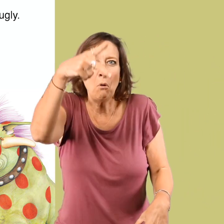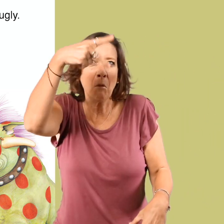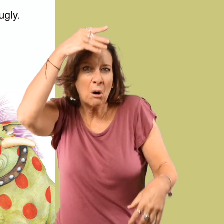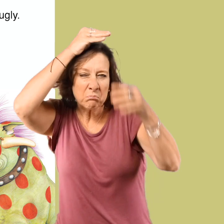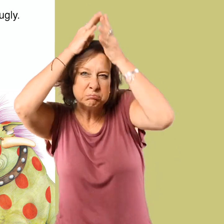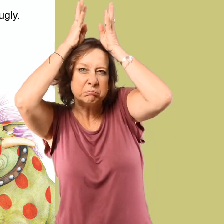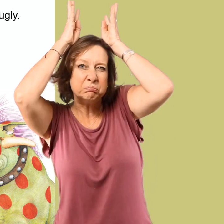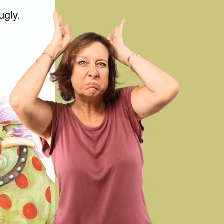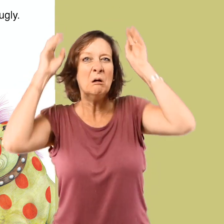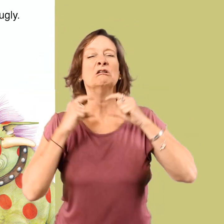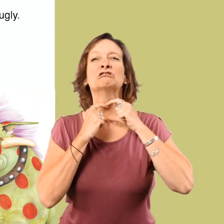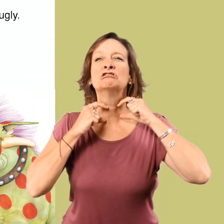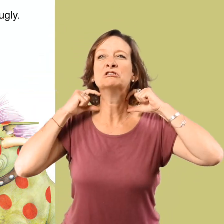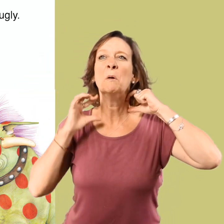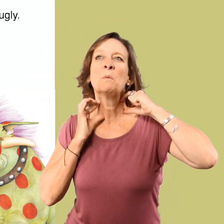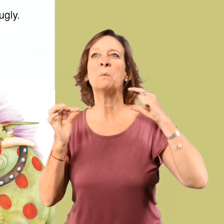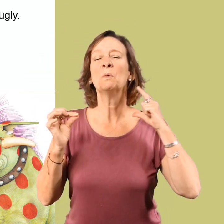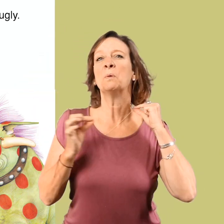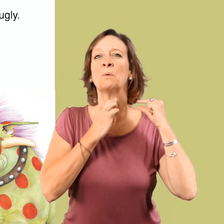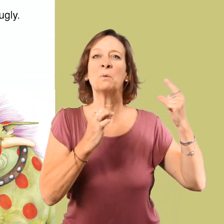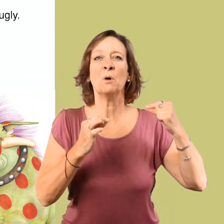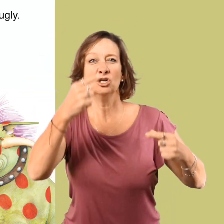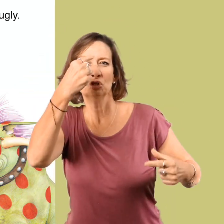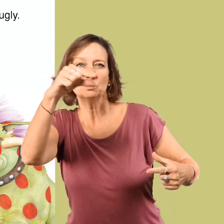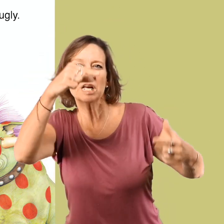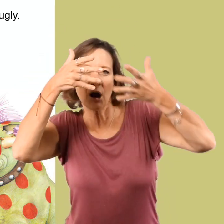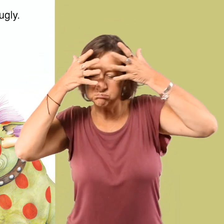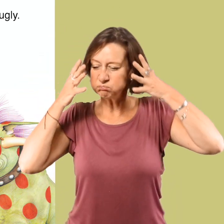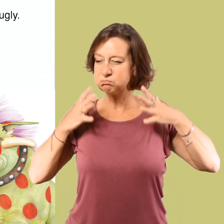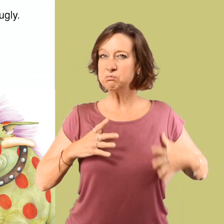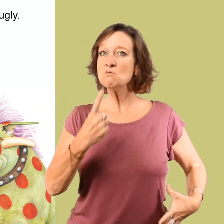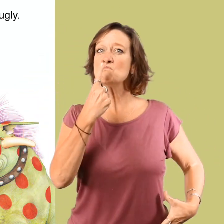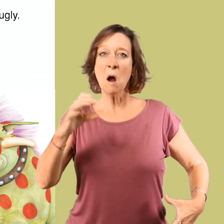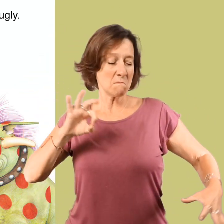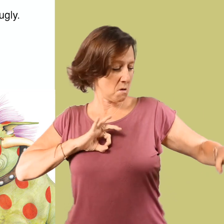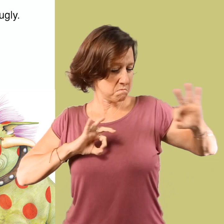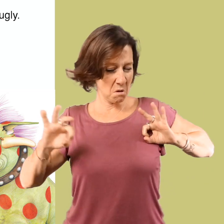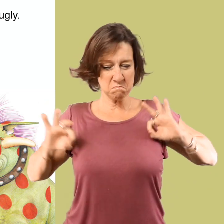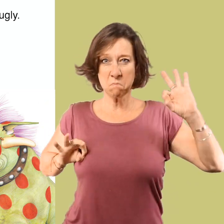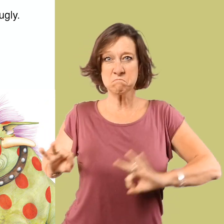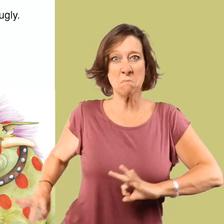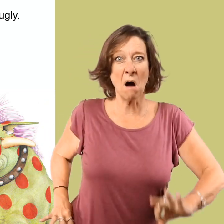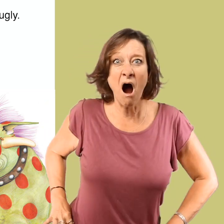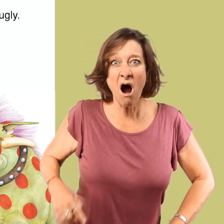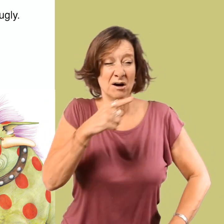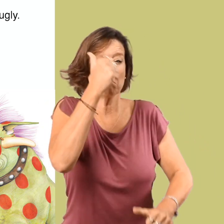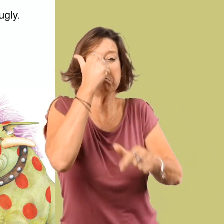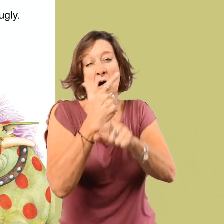See her purple mohawk? And she's green with orange polka